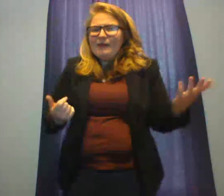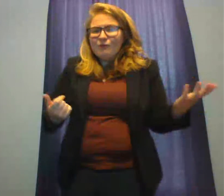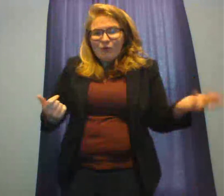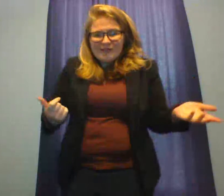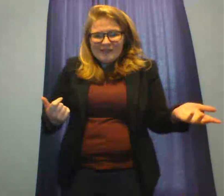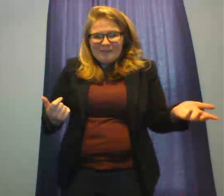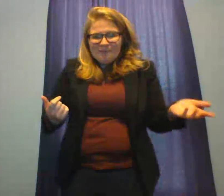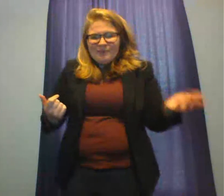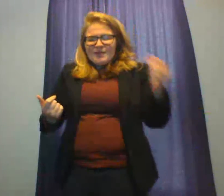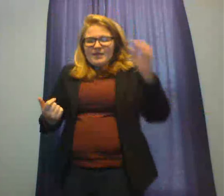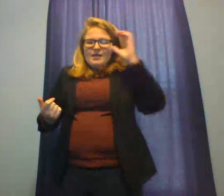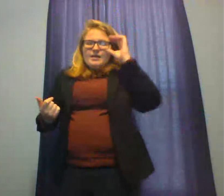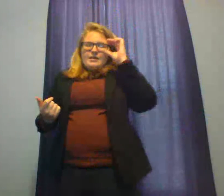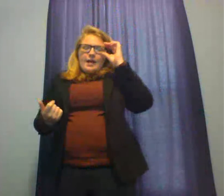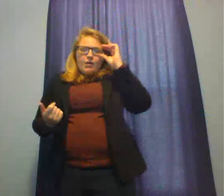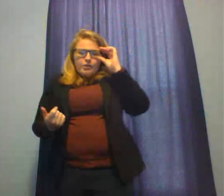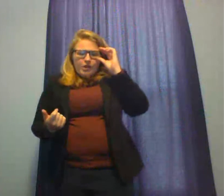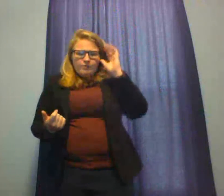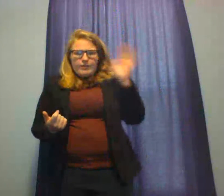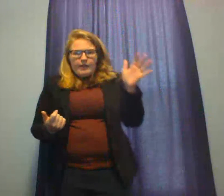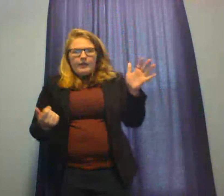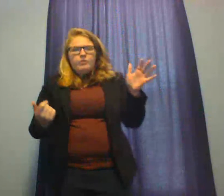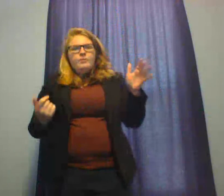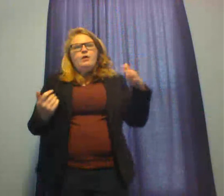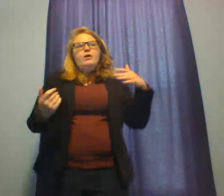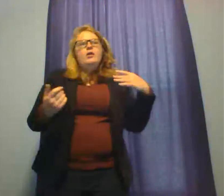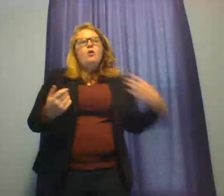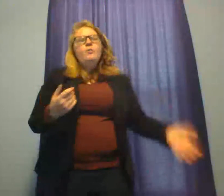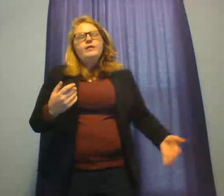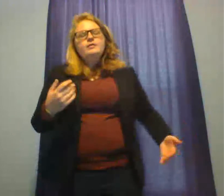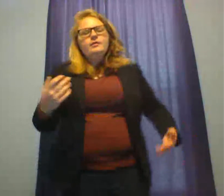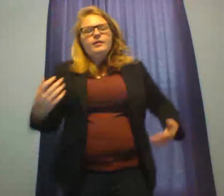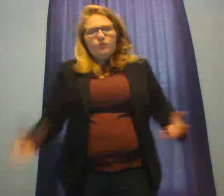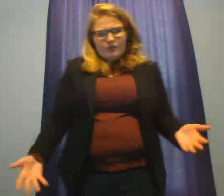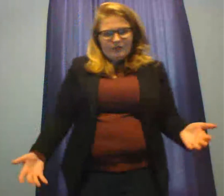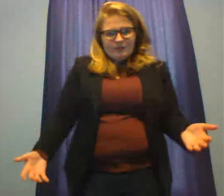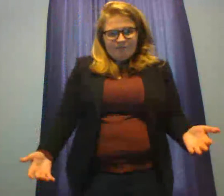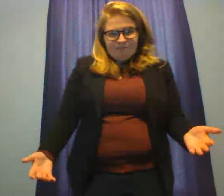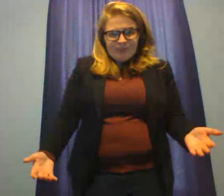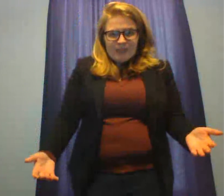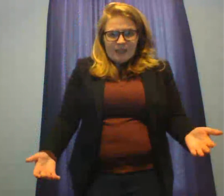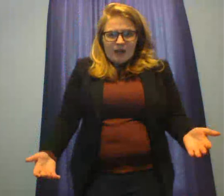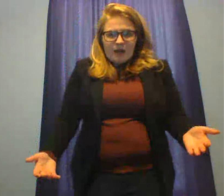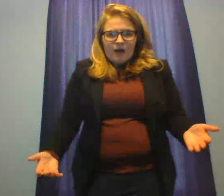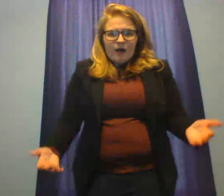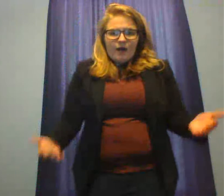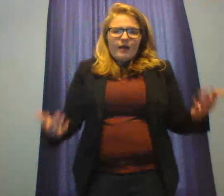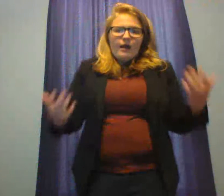request. Now, in chapter 10, I learned about openings and closings. I